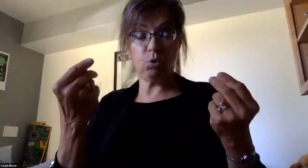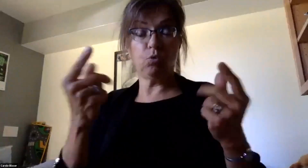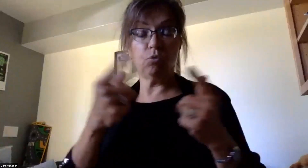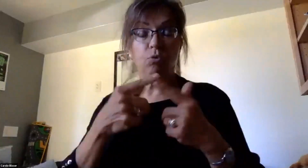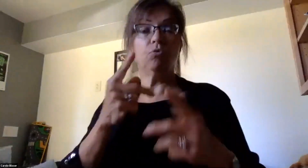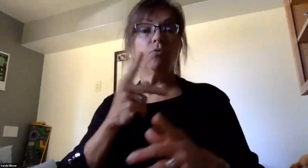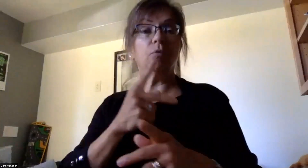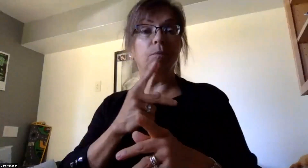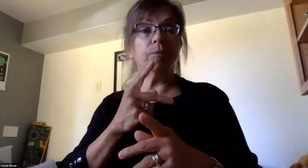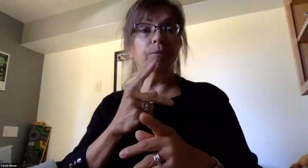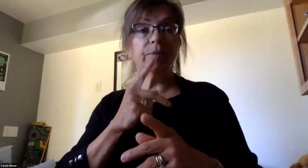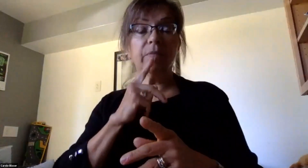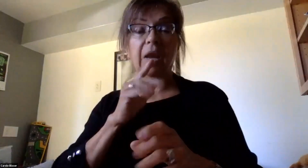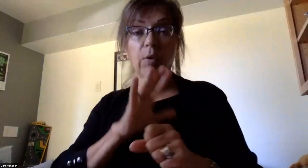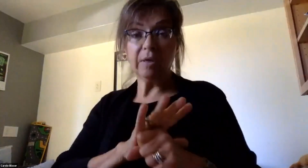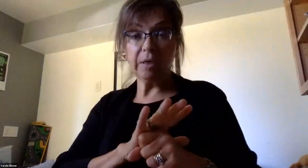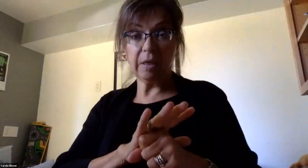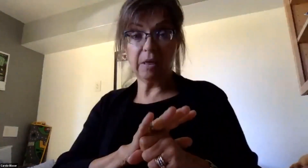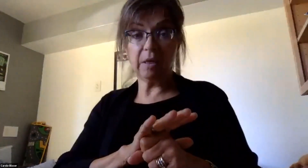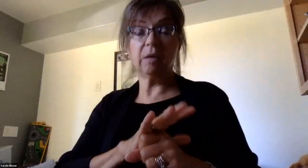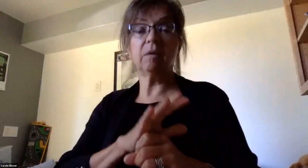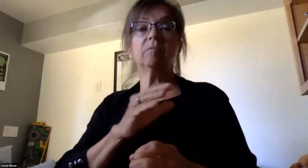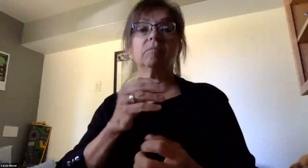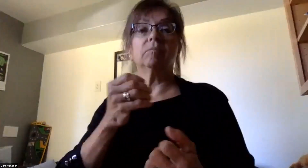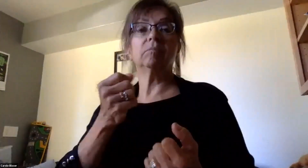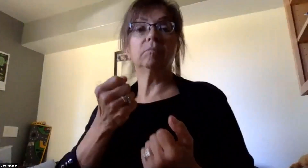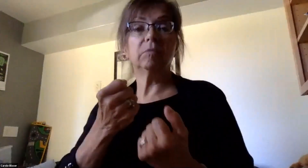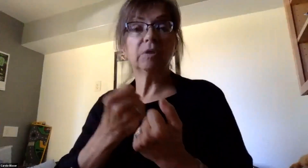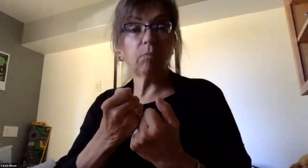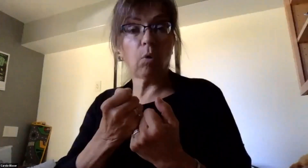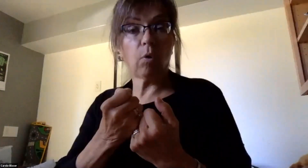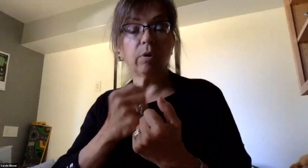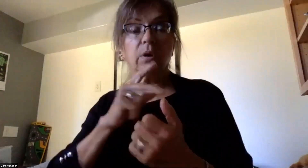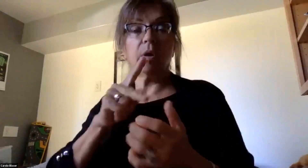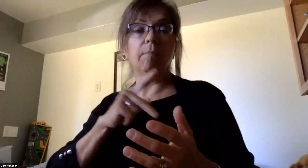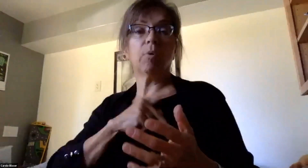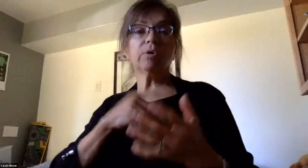or support overall personal wellness.